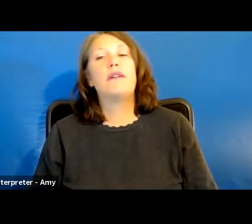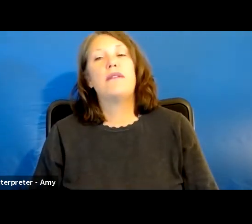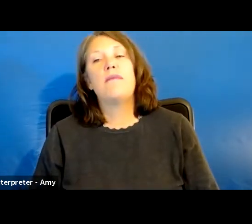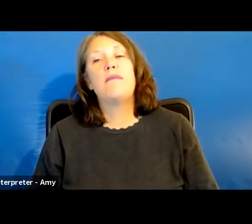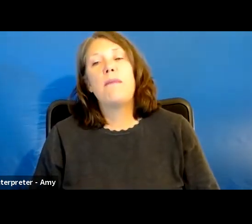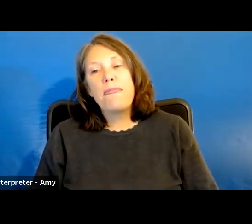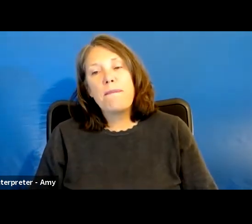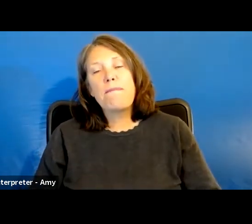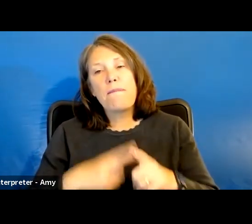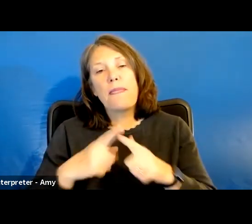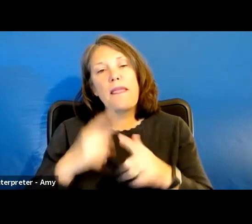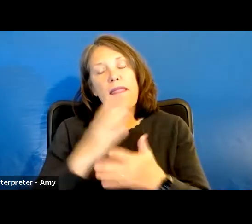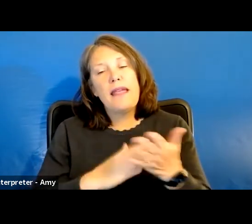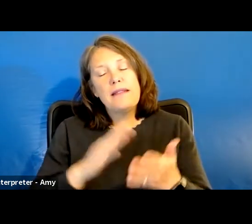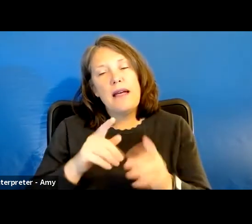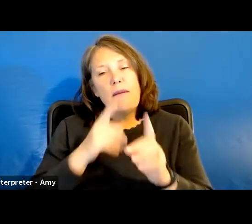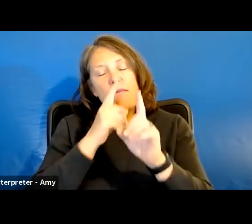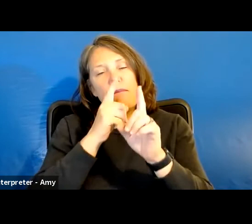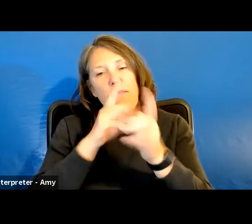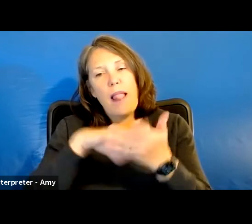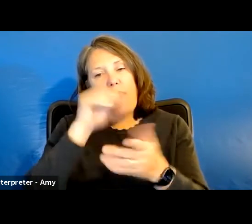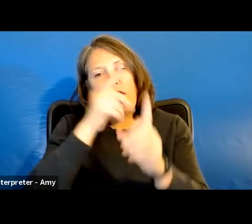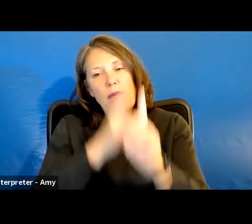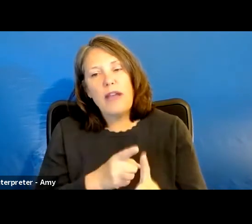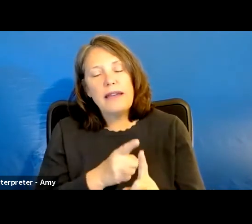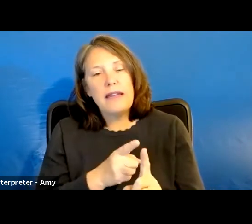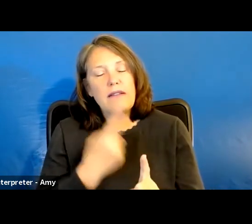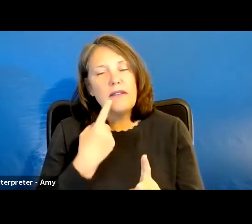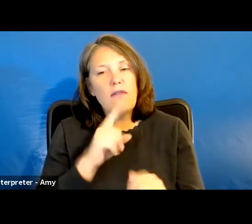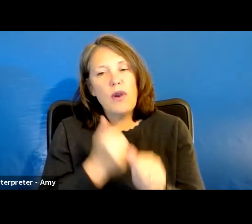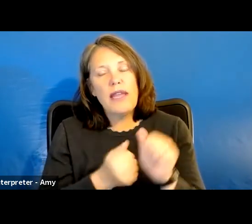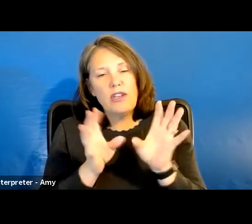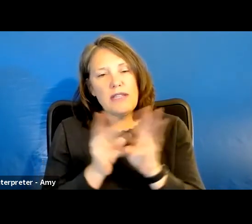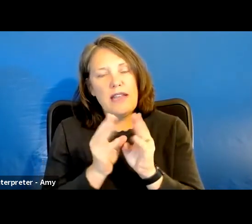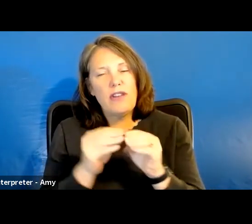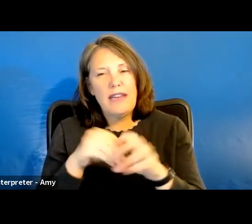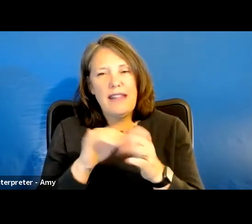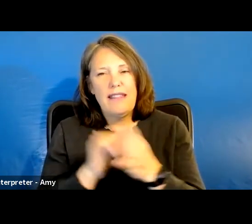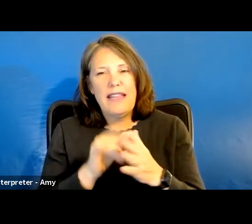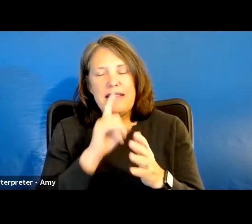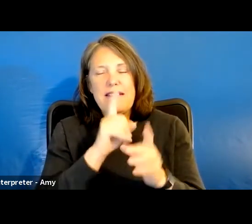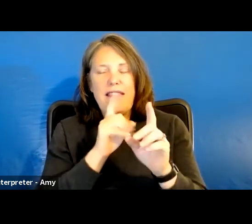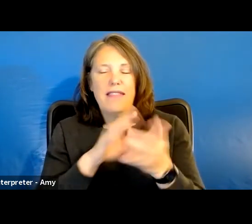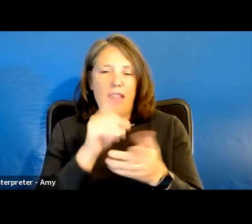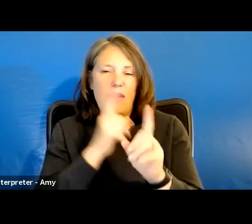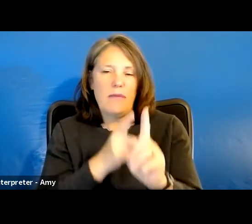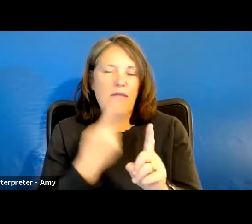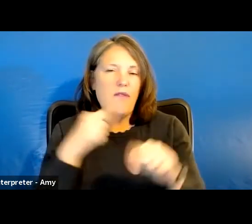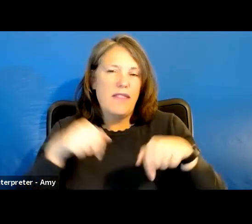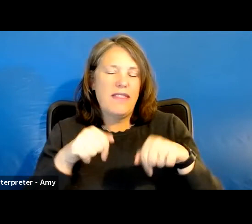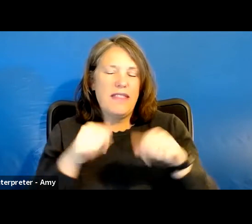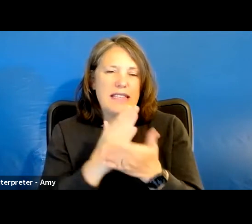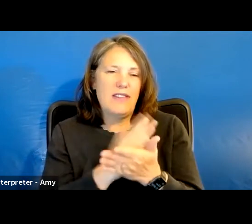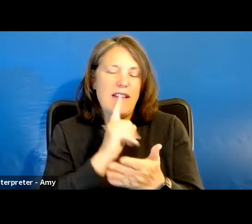there's also some learning objectives at the bottom, and there's learning objectives for each of the sessions. In this case, the learning objectives for this session are